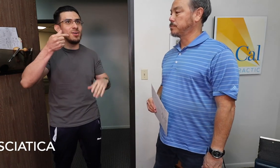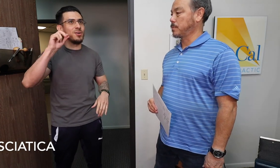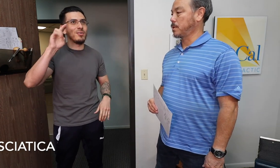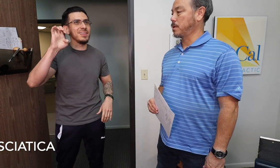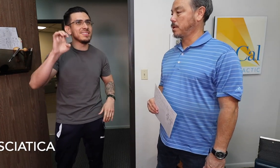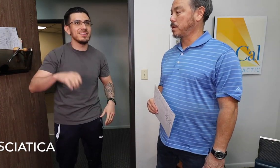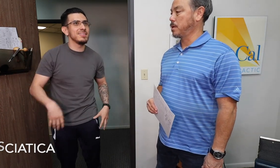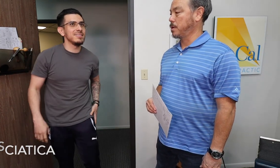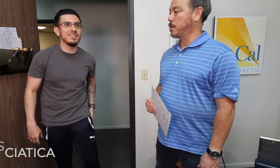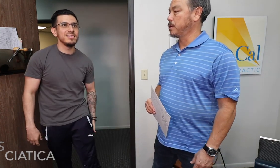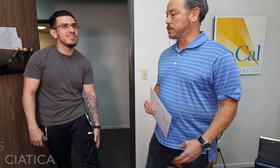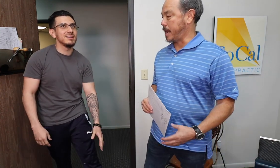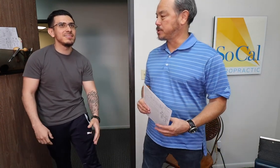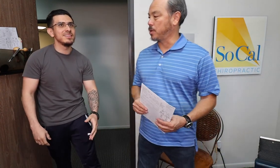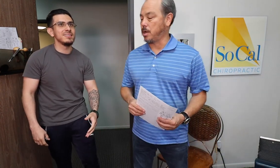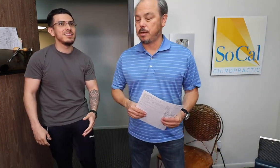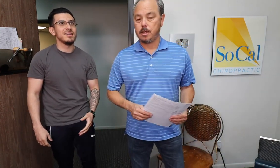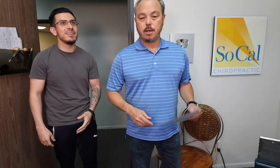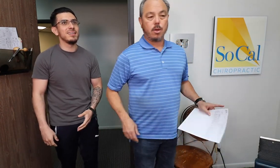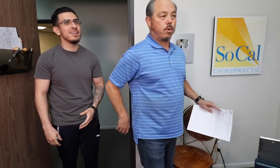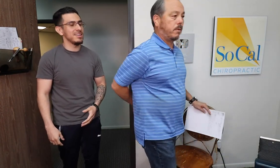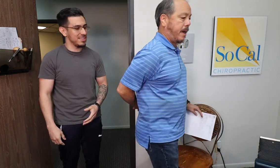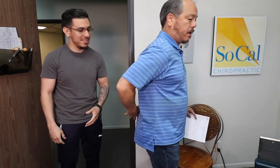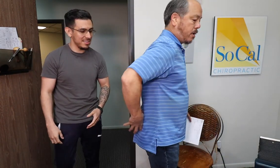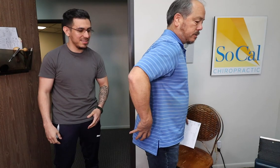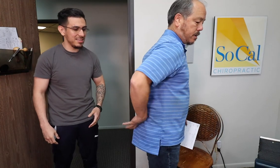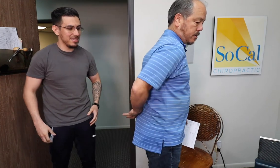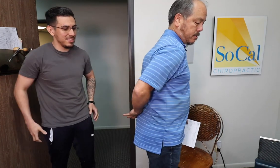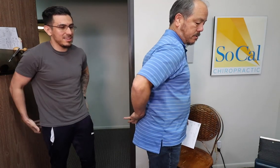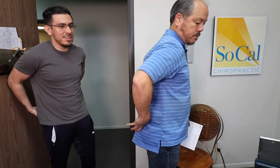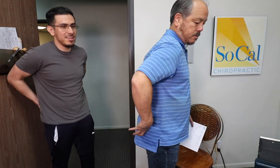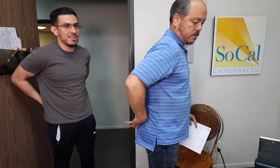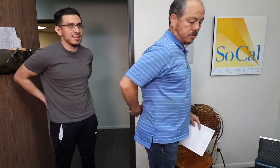His sciatica's gone. His sciatica's all gone. What are the pain across here? His pain right here.